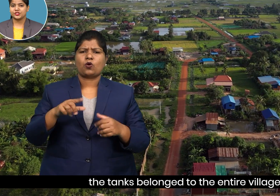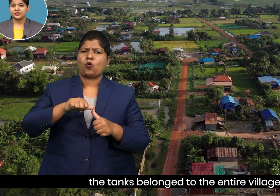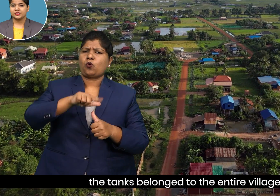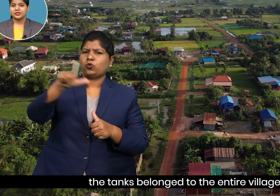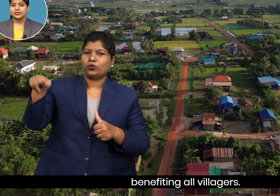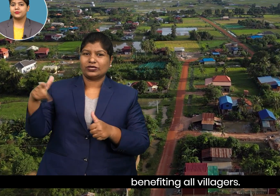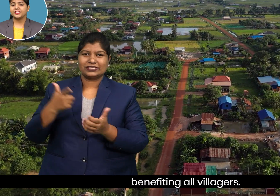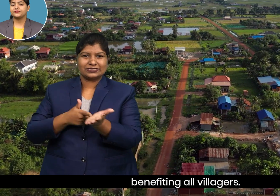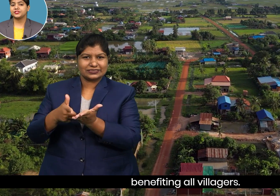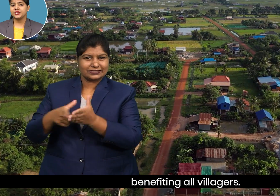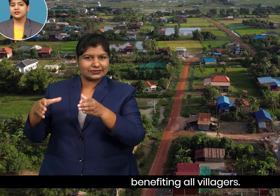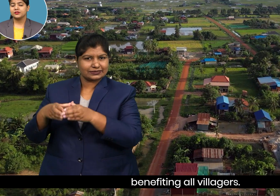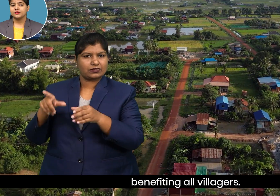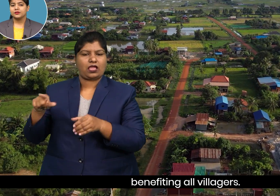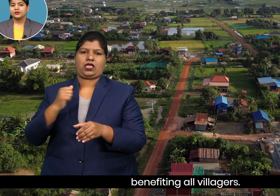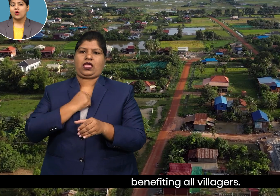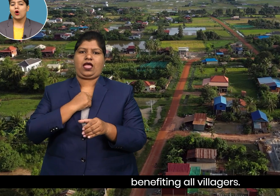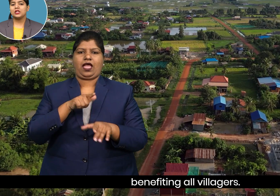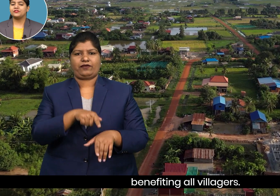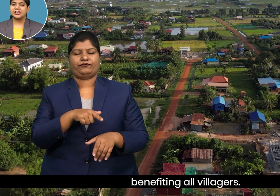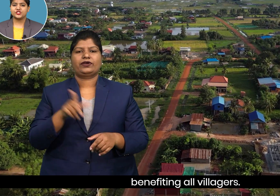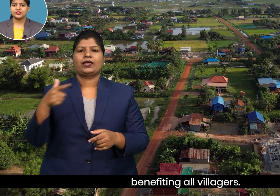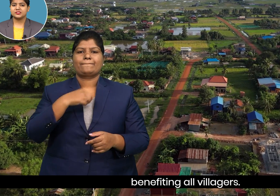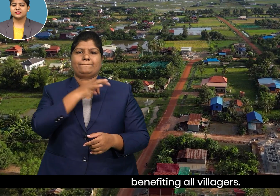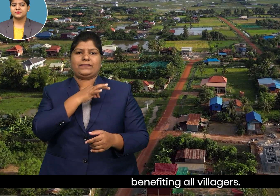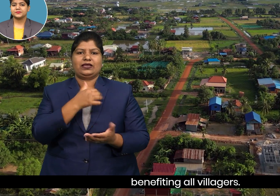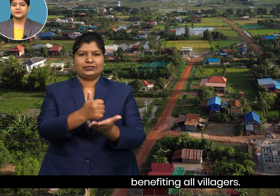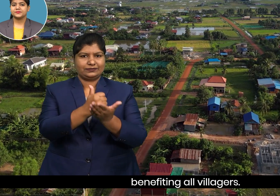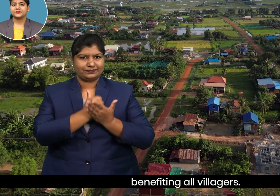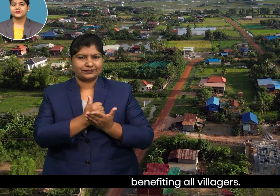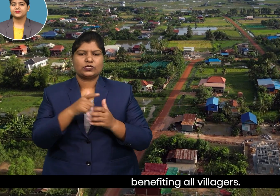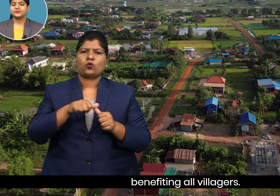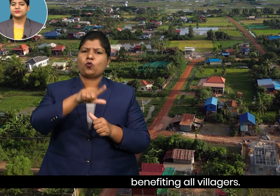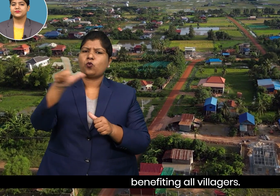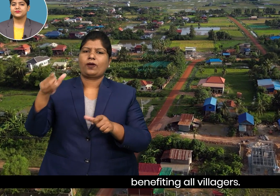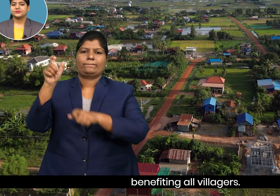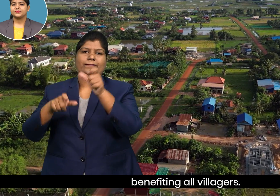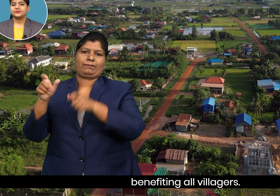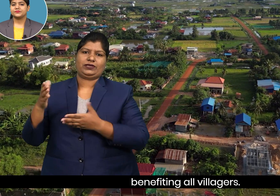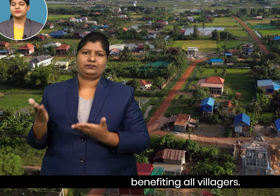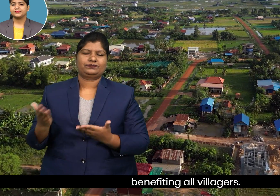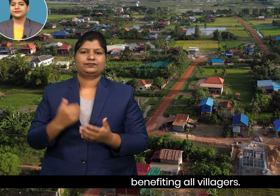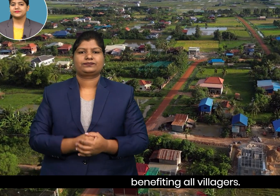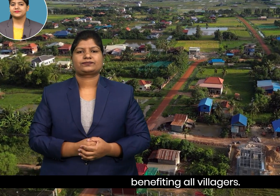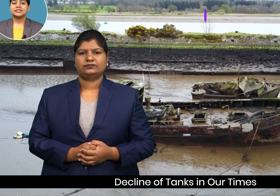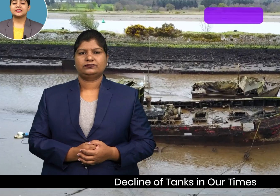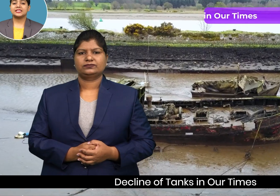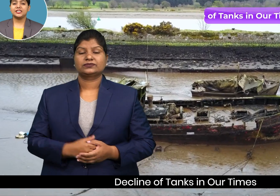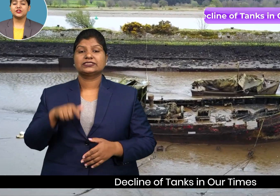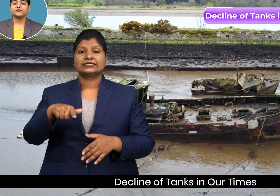benefiting all villages decline of